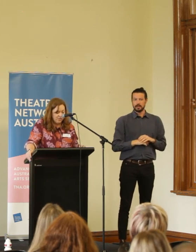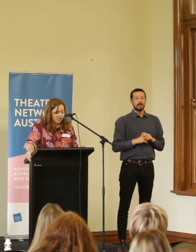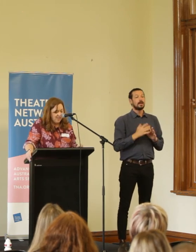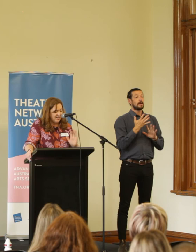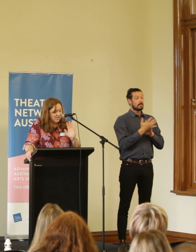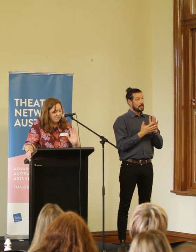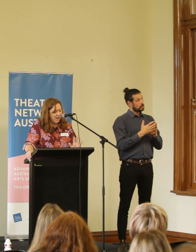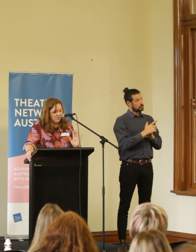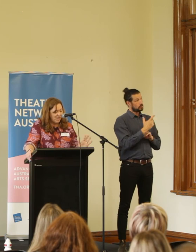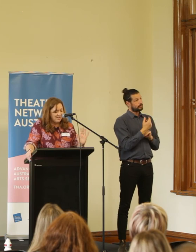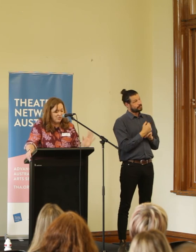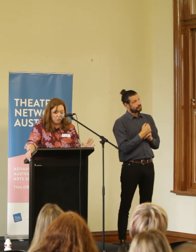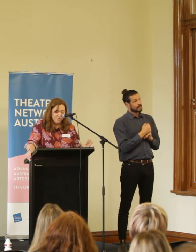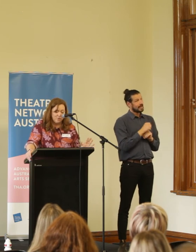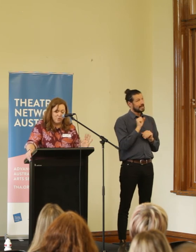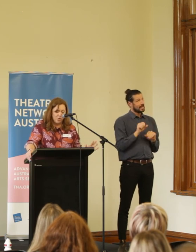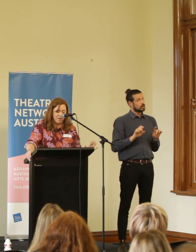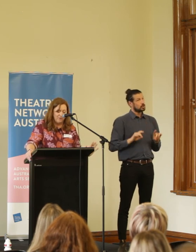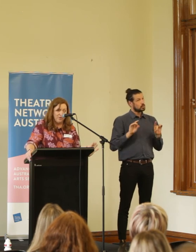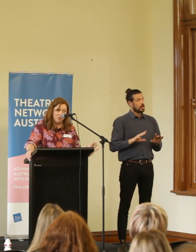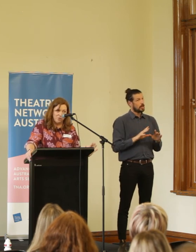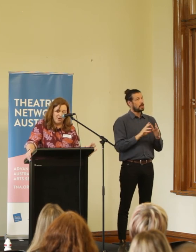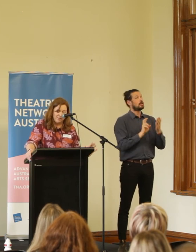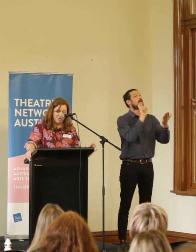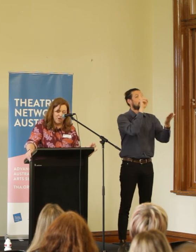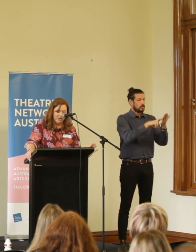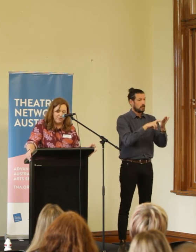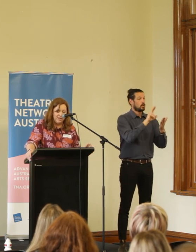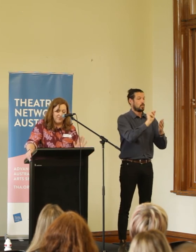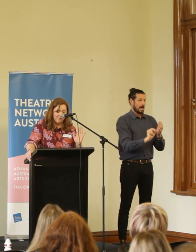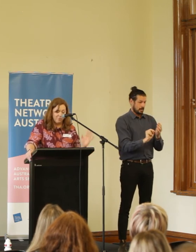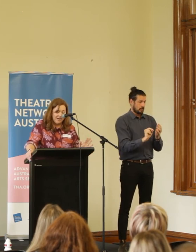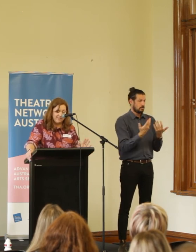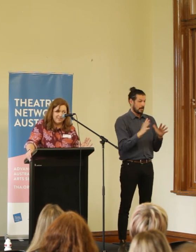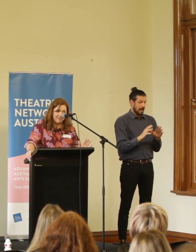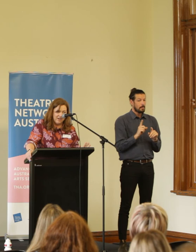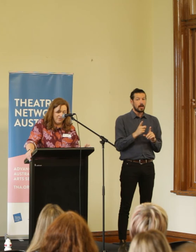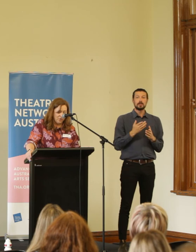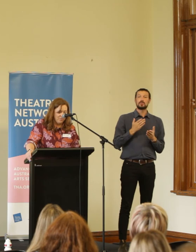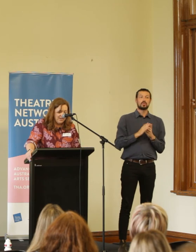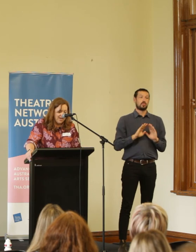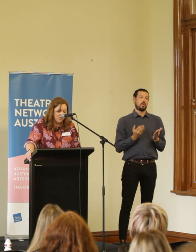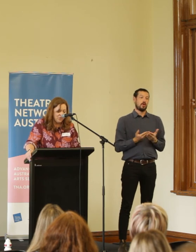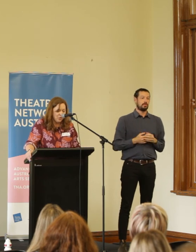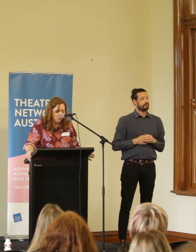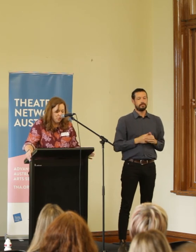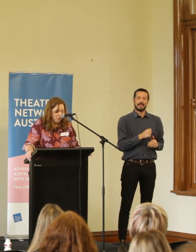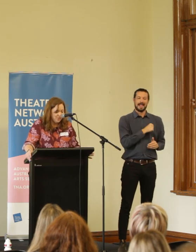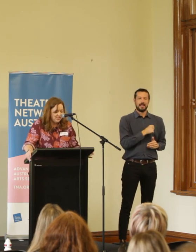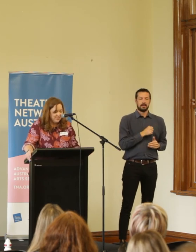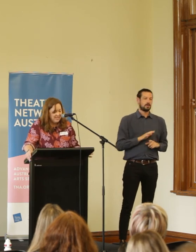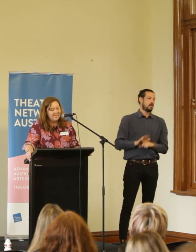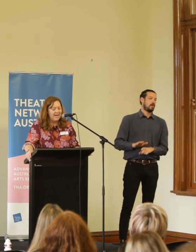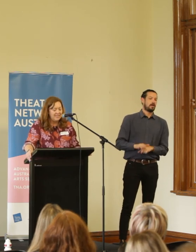possible to suggest that, despite Australia's endorsement of the UN Convention on the Rights of the Child, that in practice the dominant attitudes toward